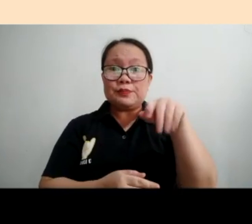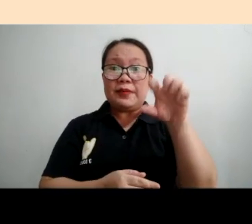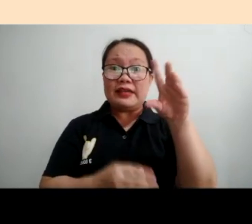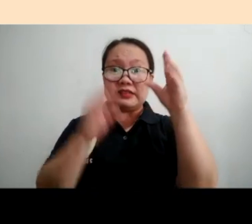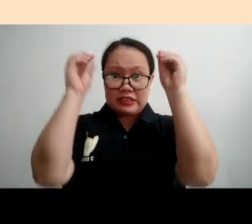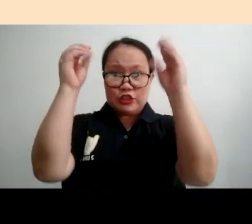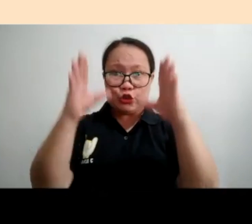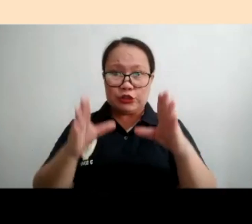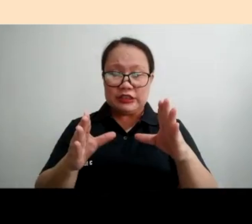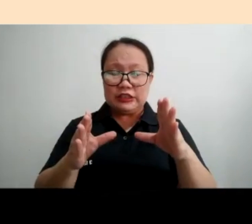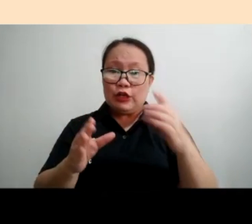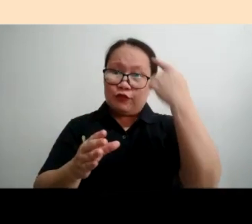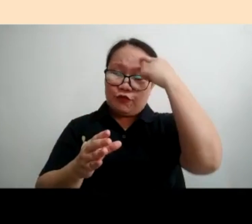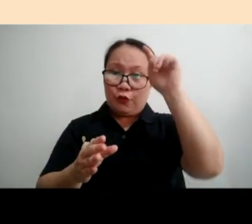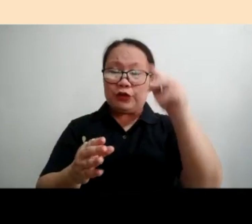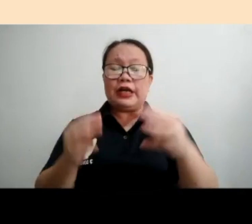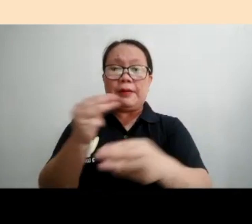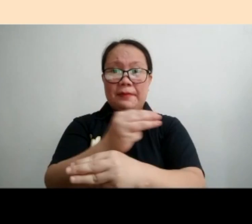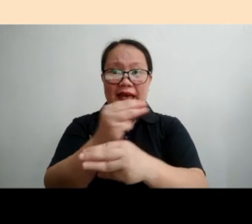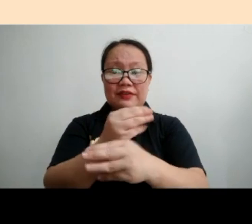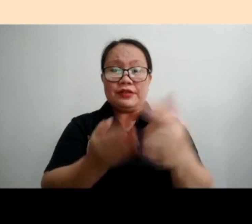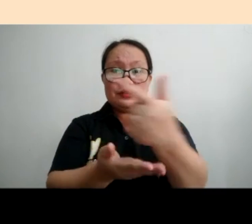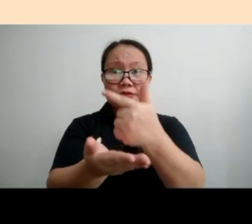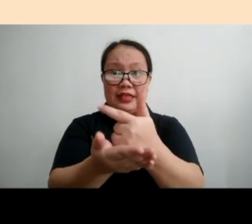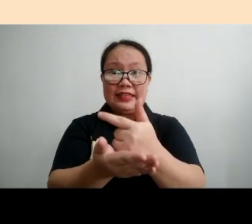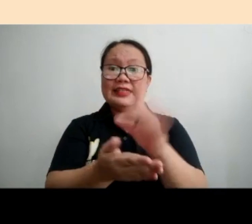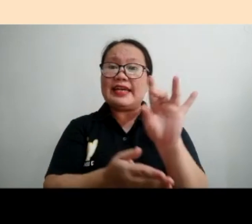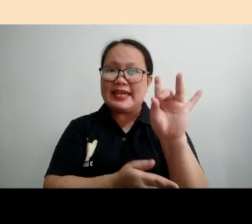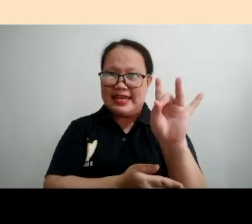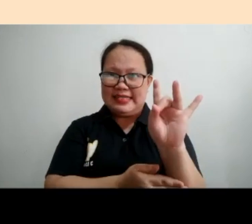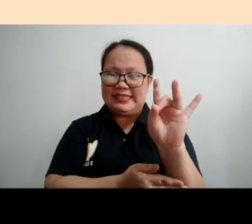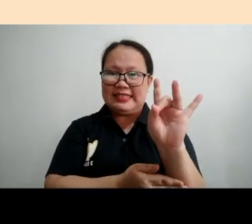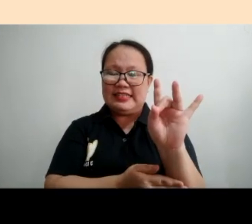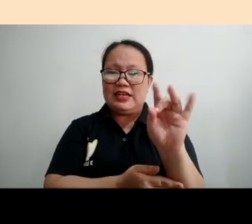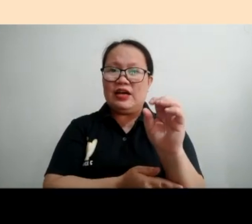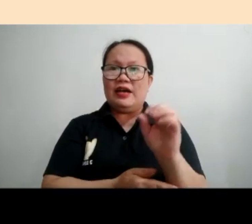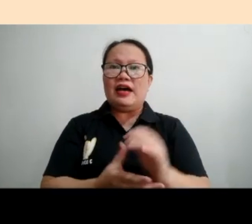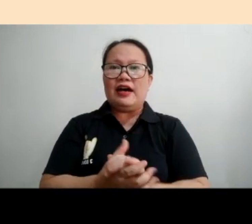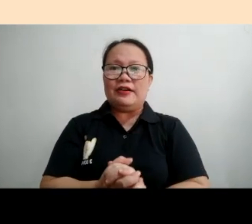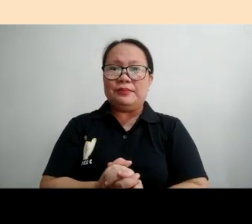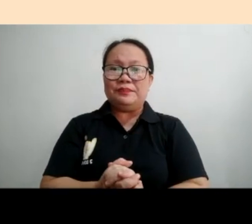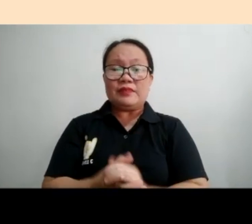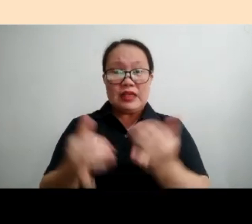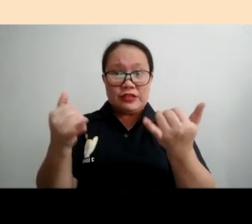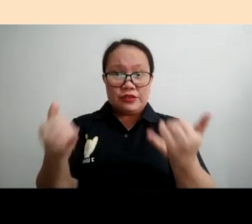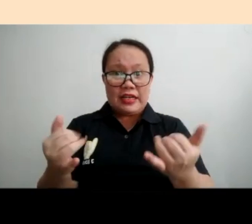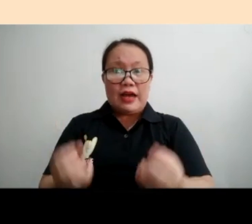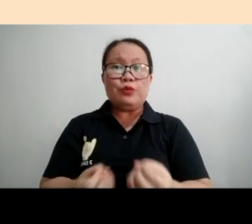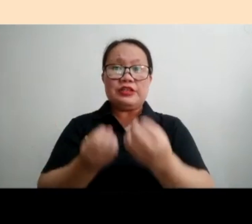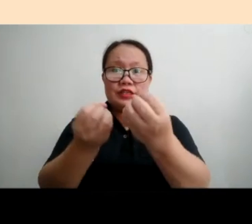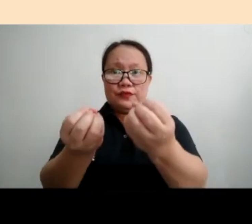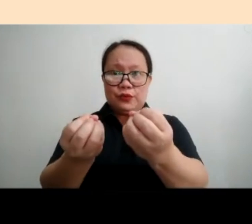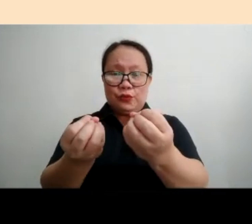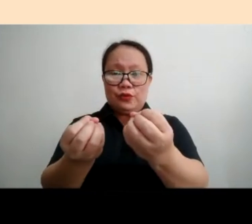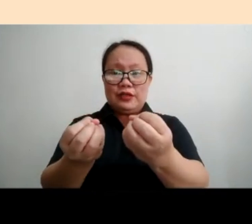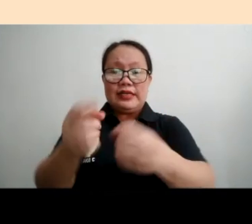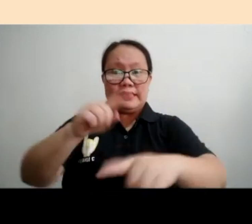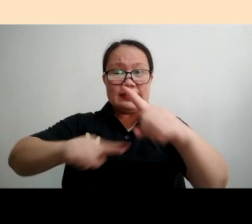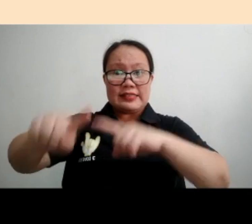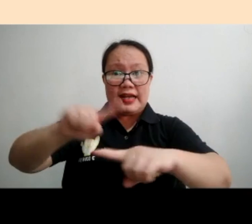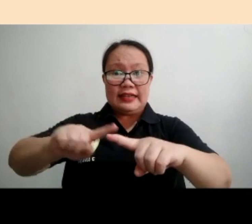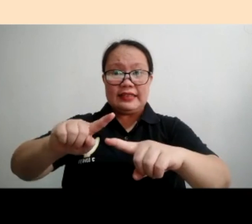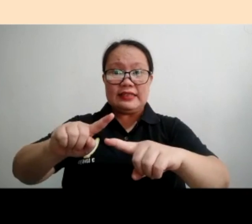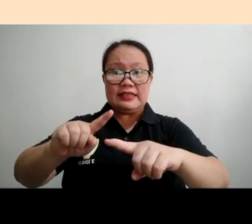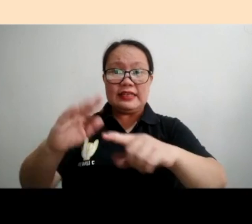SPED teacher for math grade 8. Today, I will give you